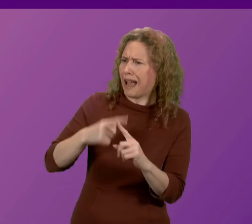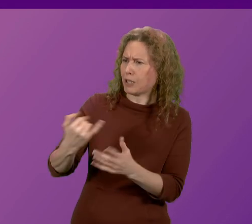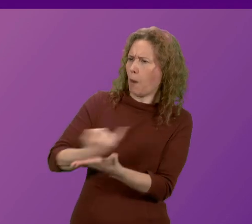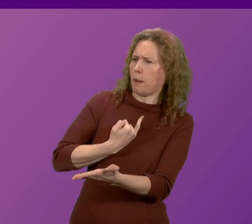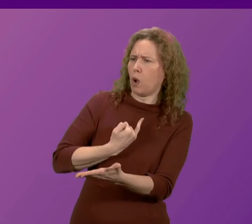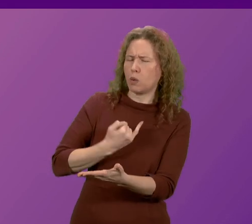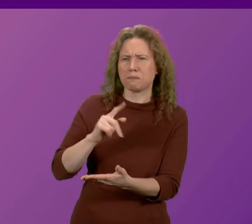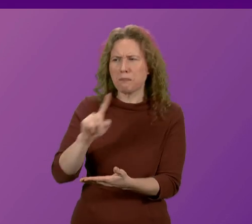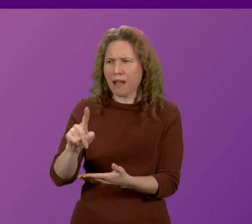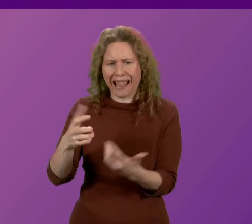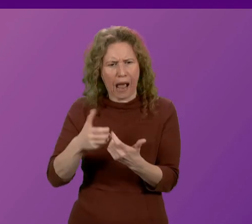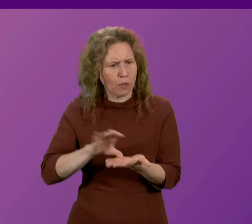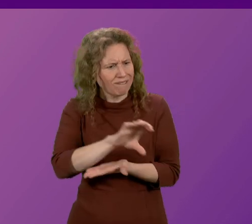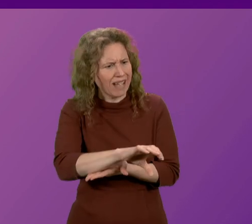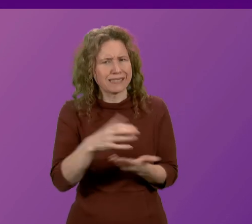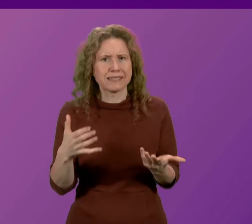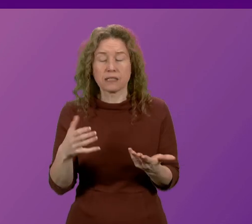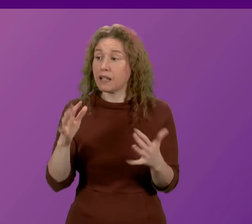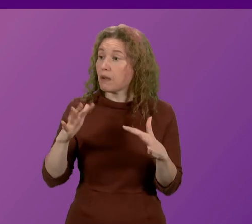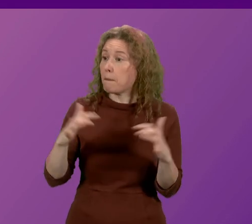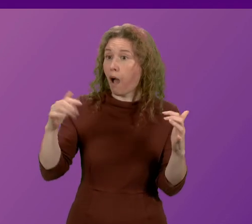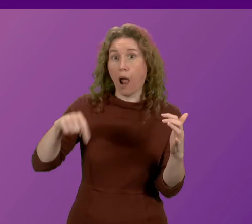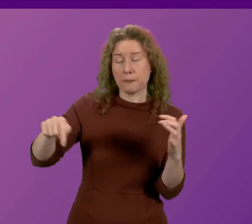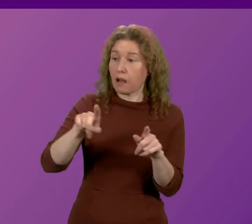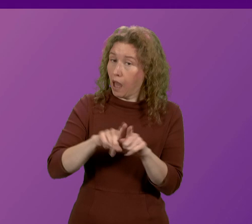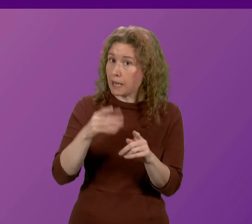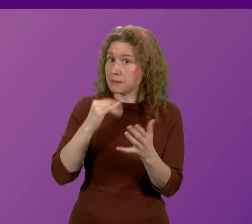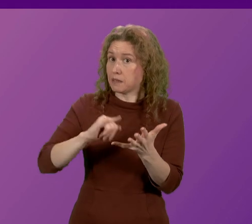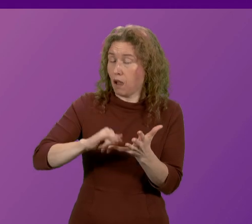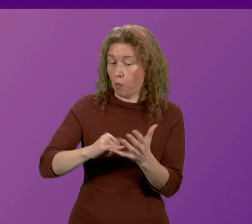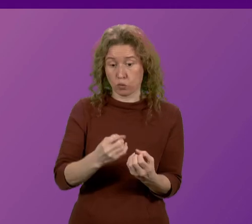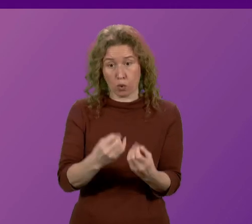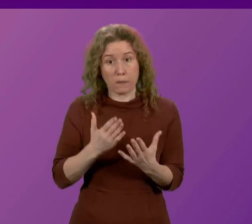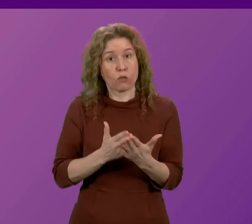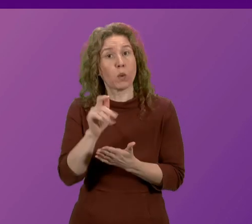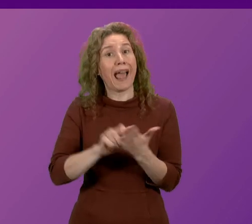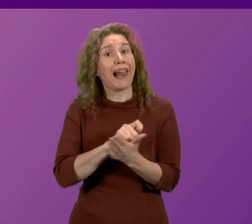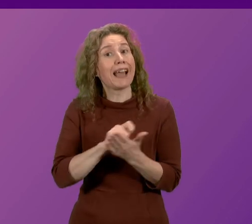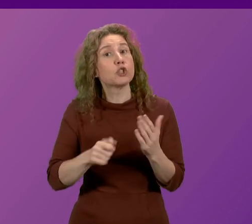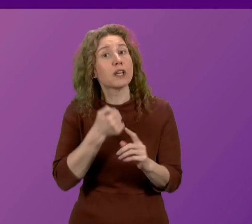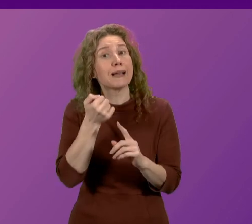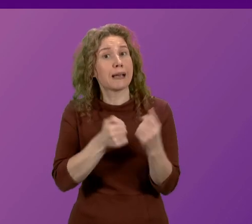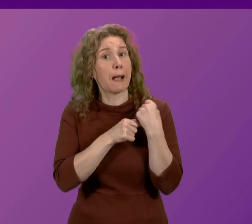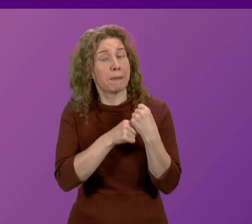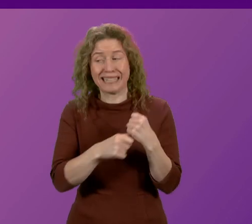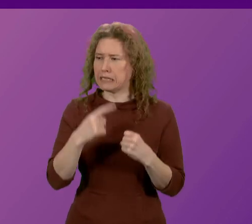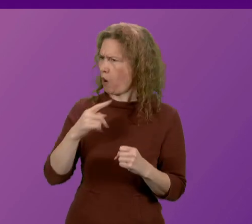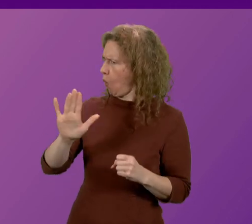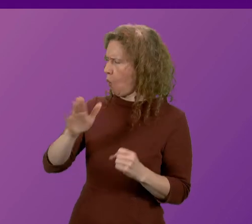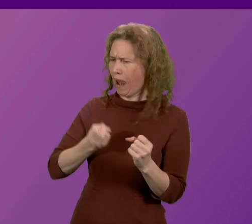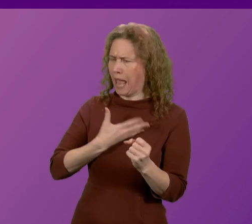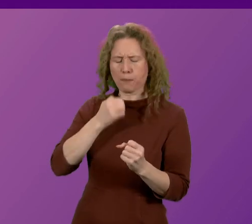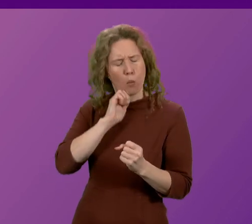It does not happen if members of parliament, as Mr Sawa told me during the election campaign, say there will be no